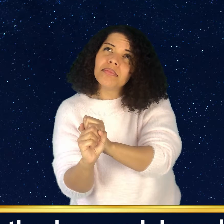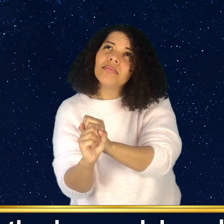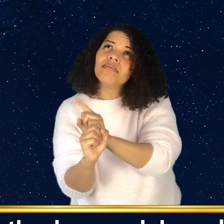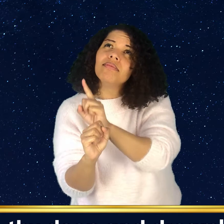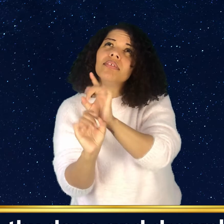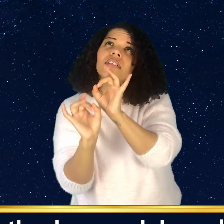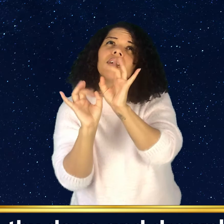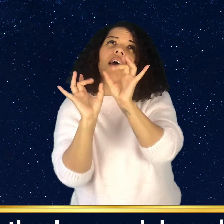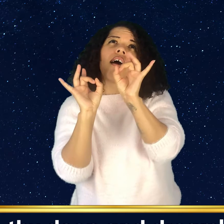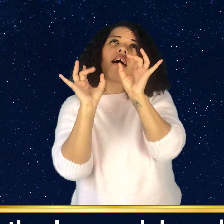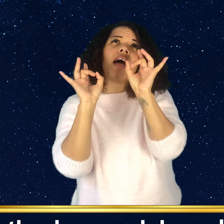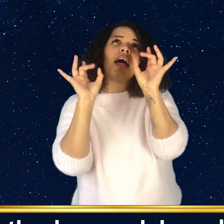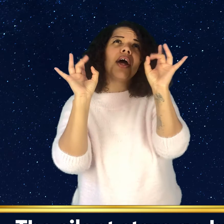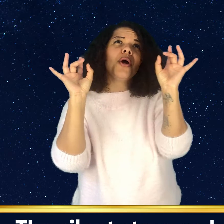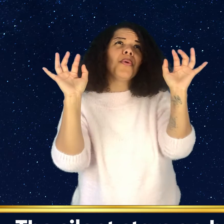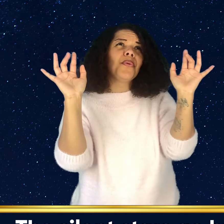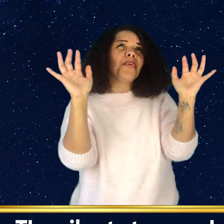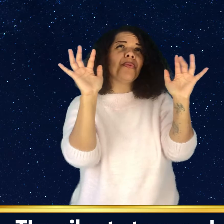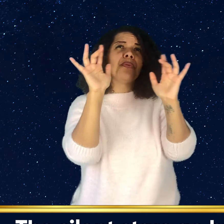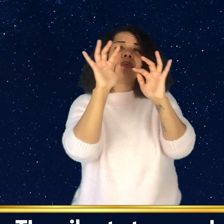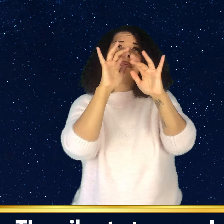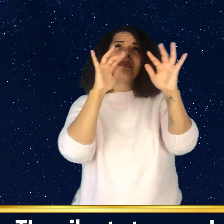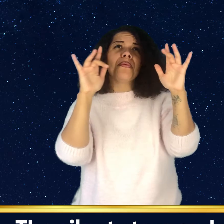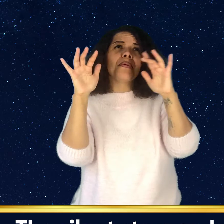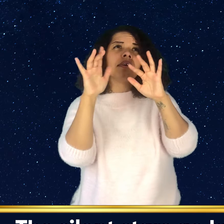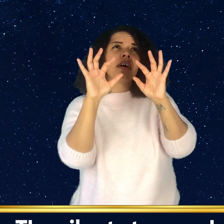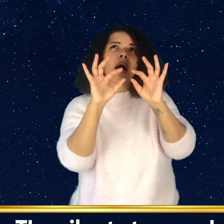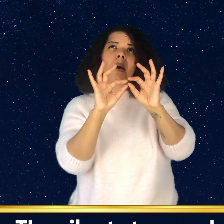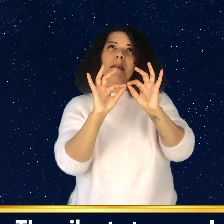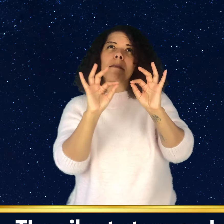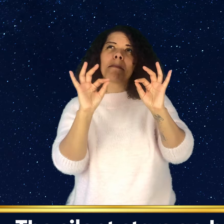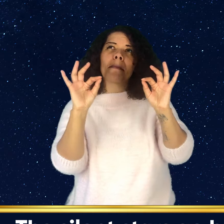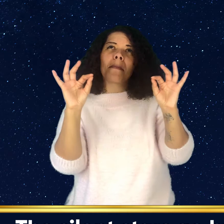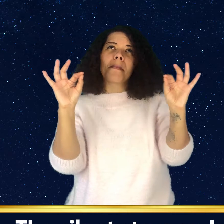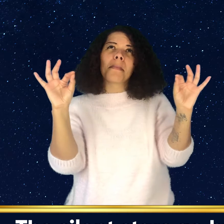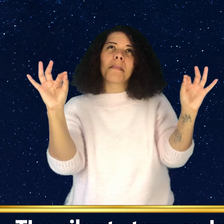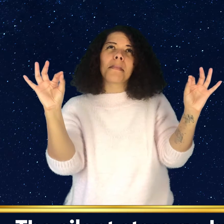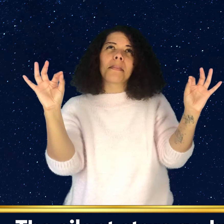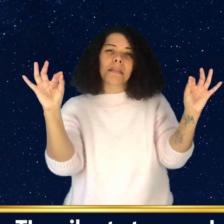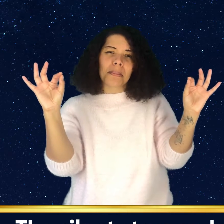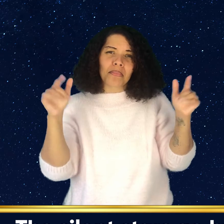dreamlessly the silent stars go by.